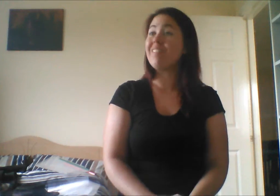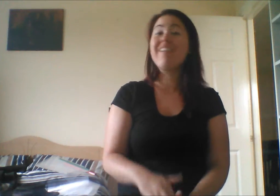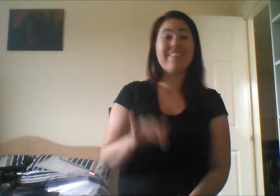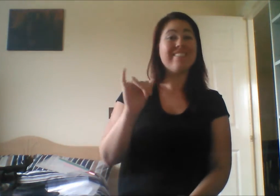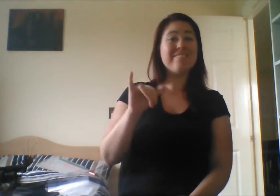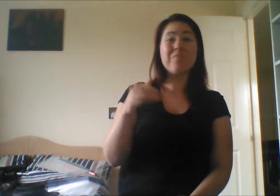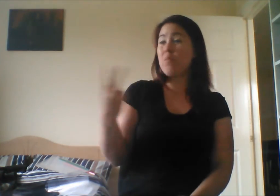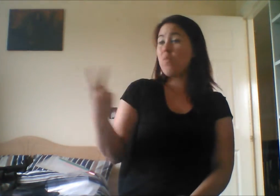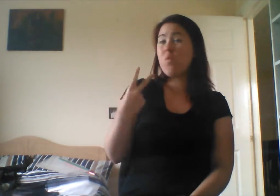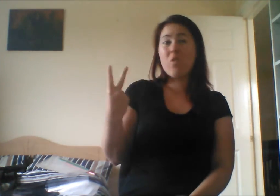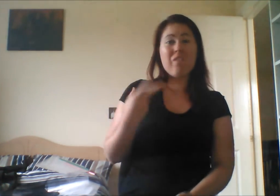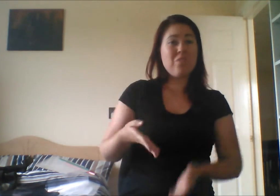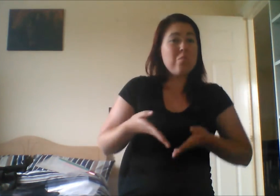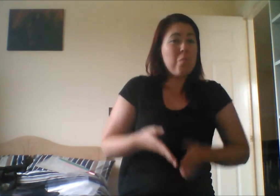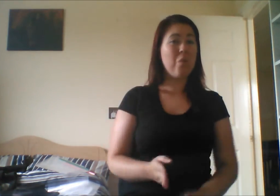Yes, yes, both of us were born deaf.